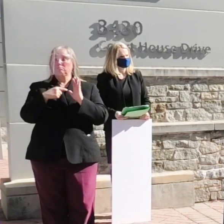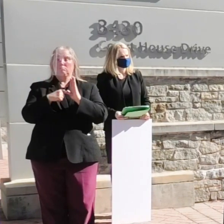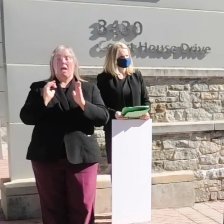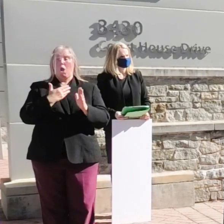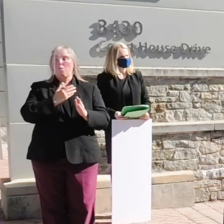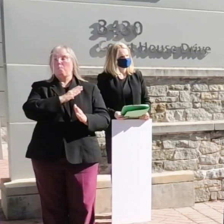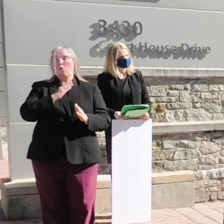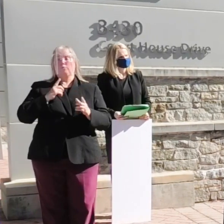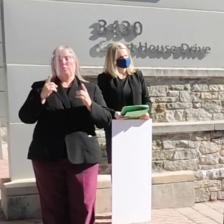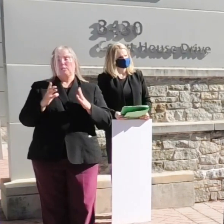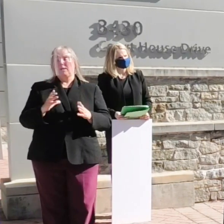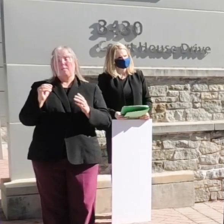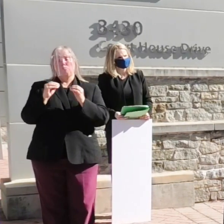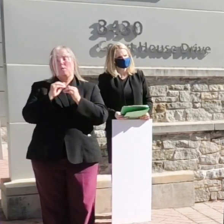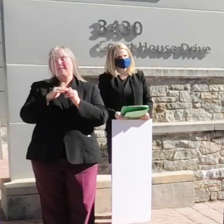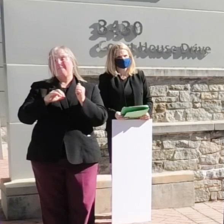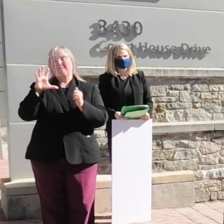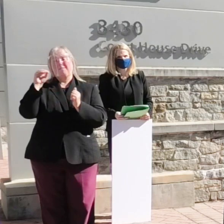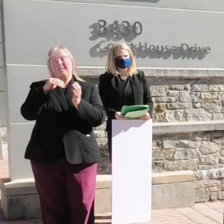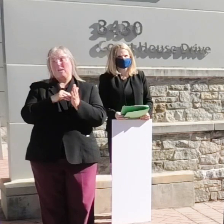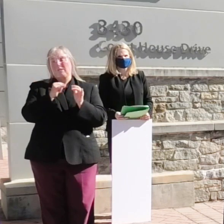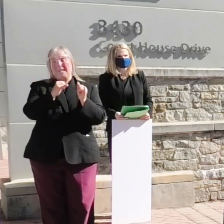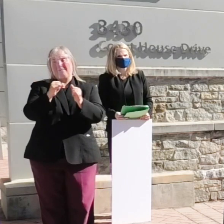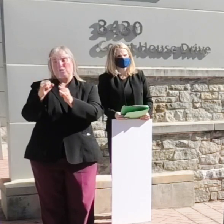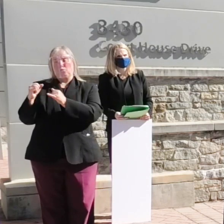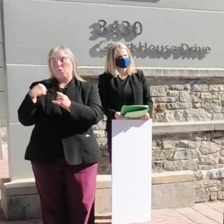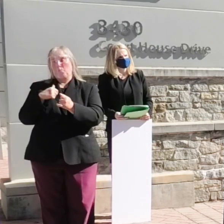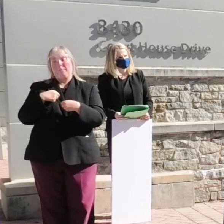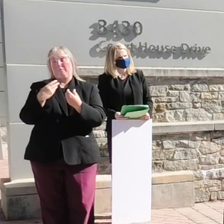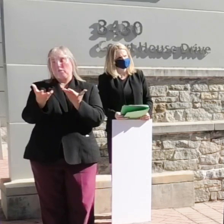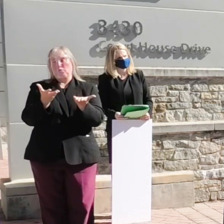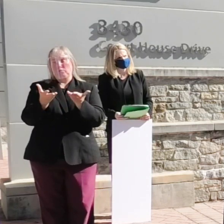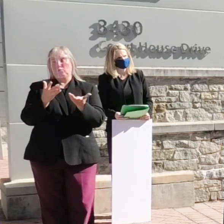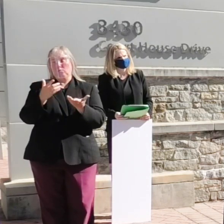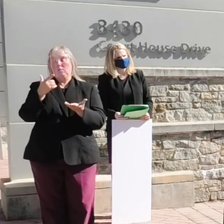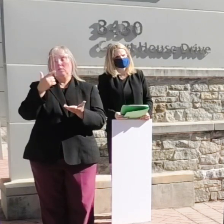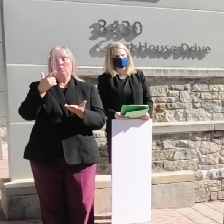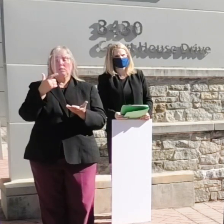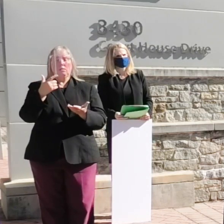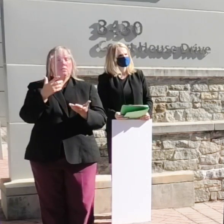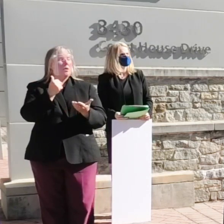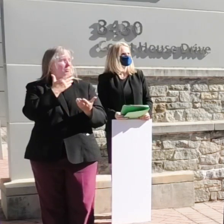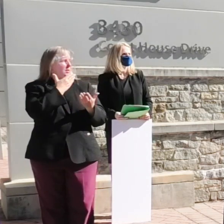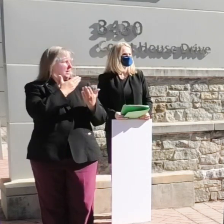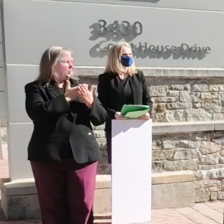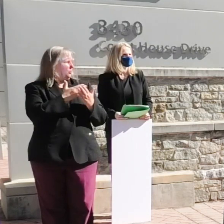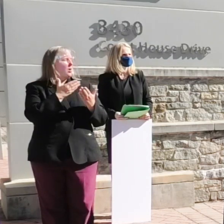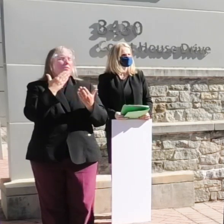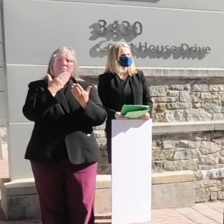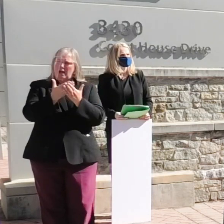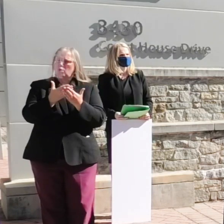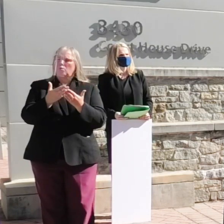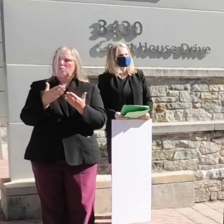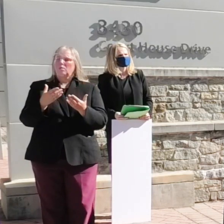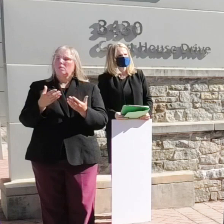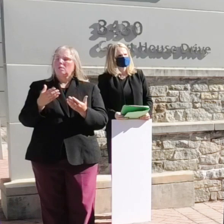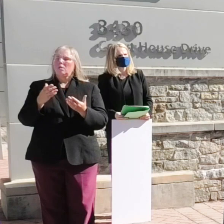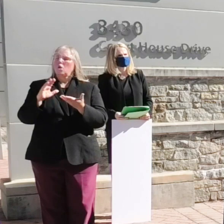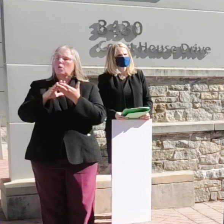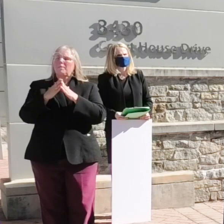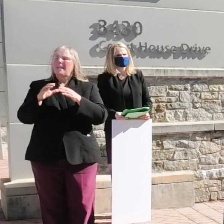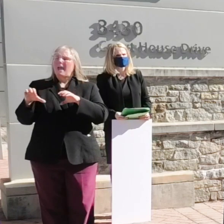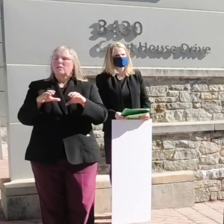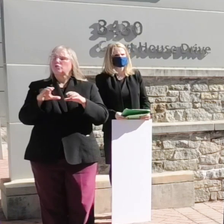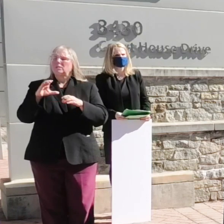board of directors and more than 50,000 individuals that we serve because of the county thank you thank you so much Community Action